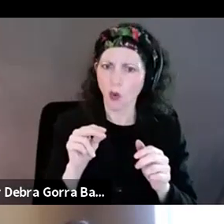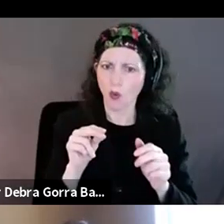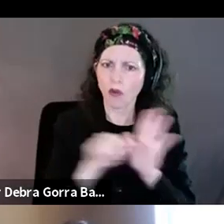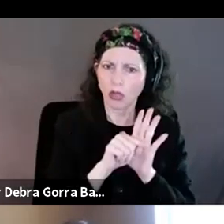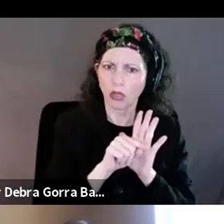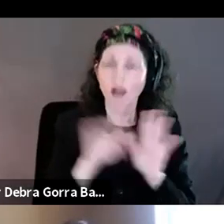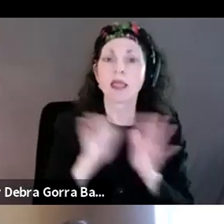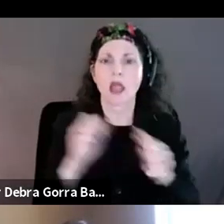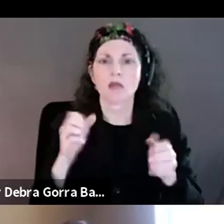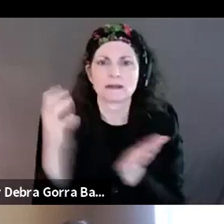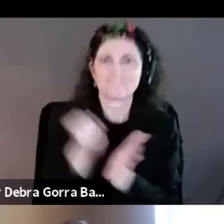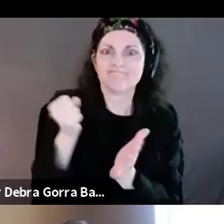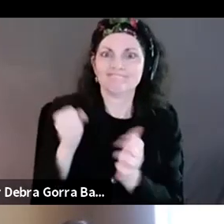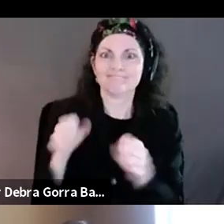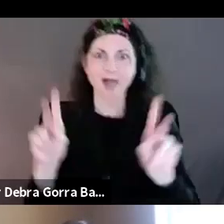we were like, okay, cool.